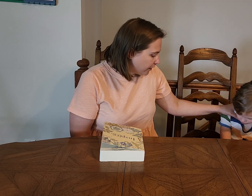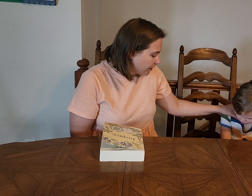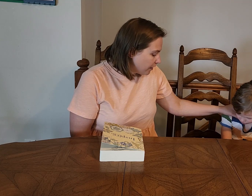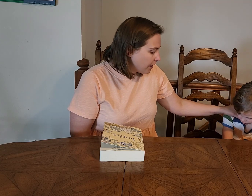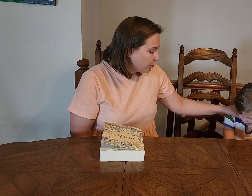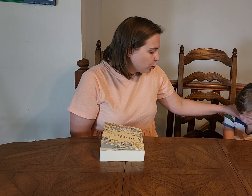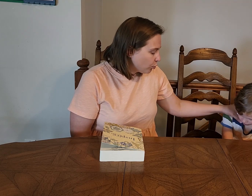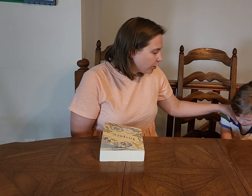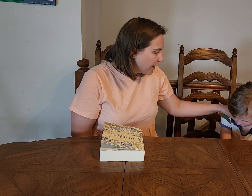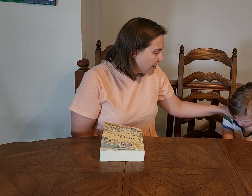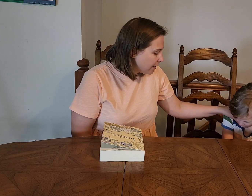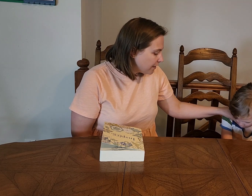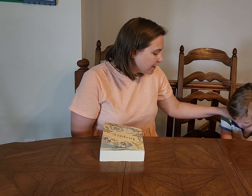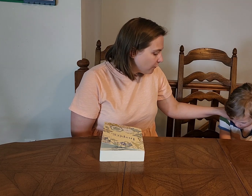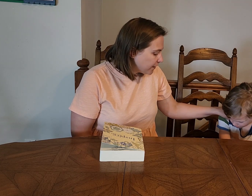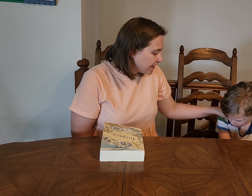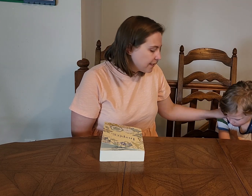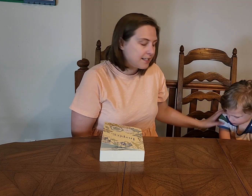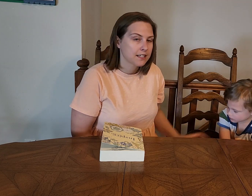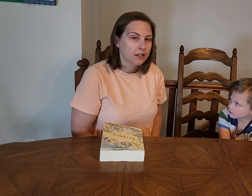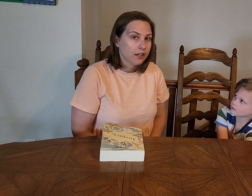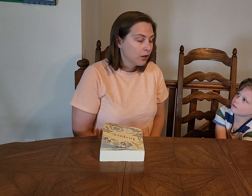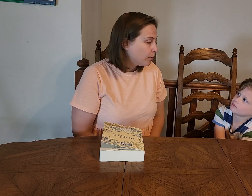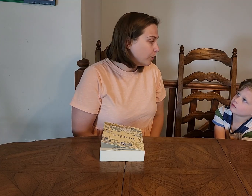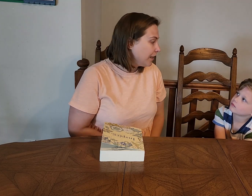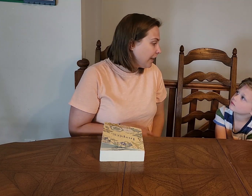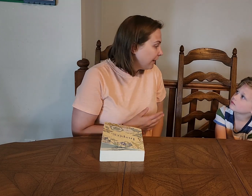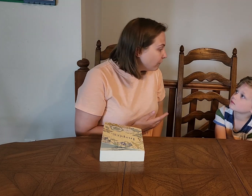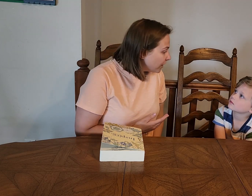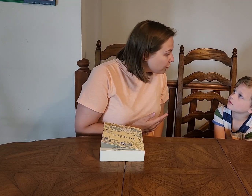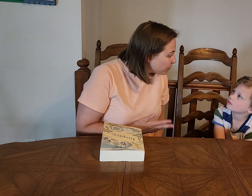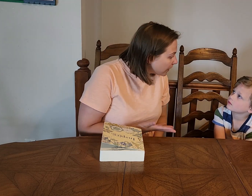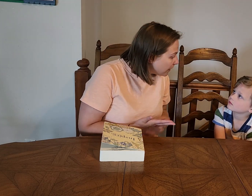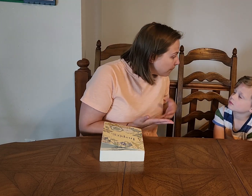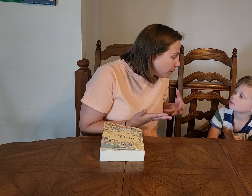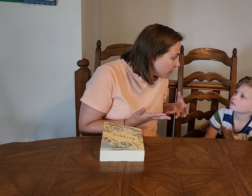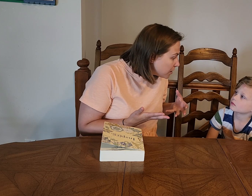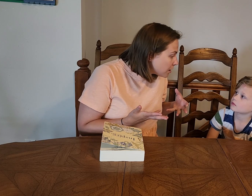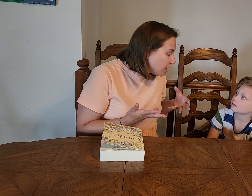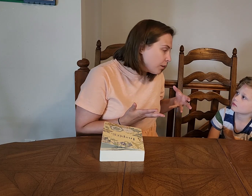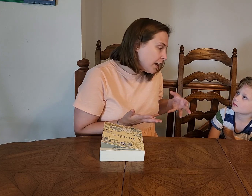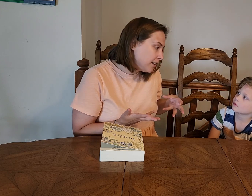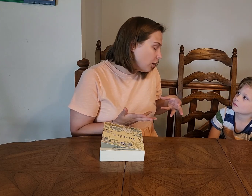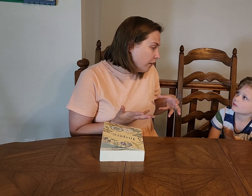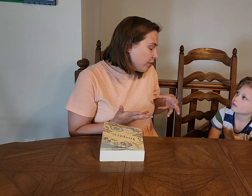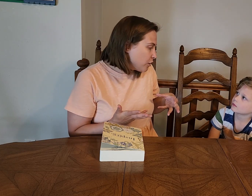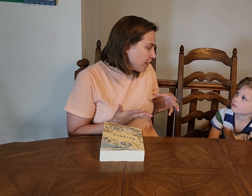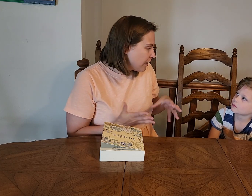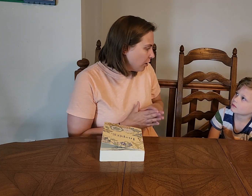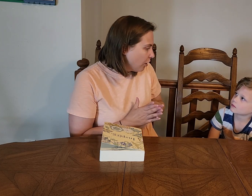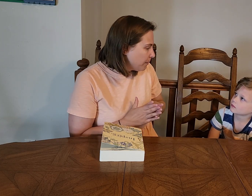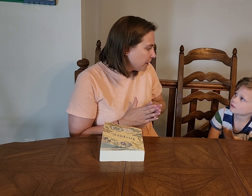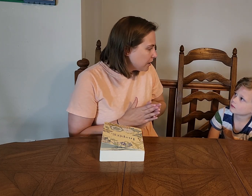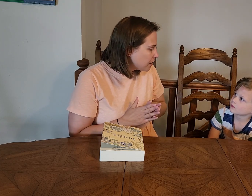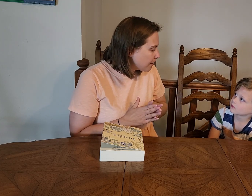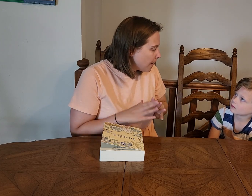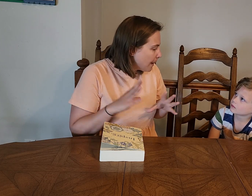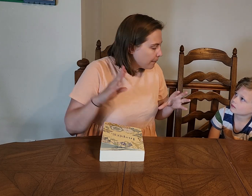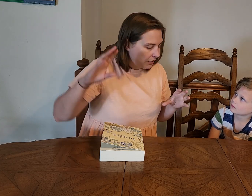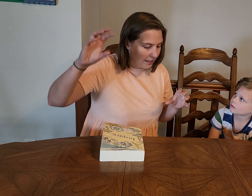and to create different things. Like, we can eat fish, we can eat birds. We can't eat all the fish, we can't eat all the birds. But